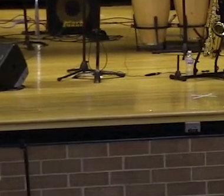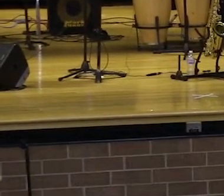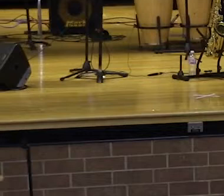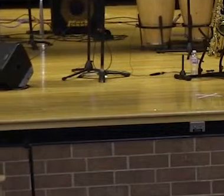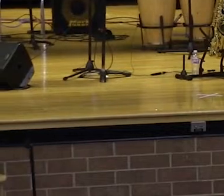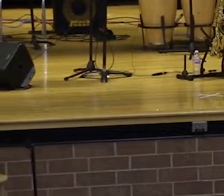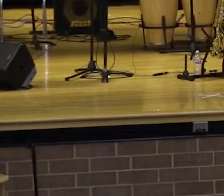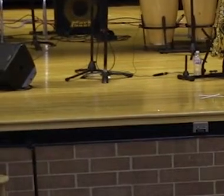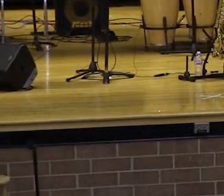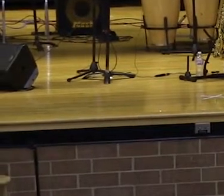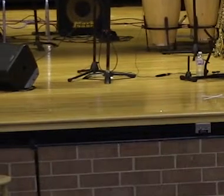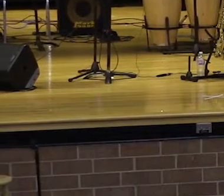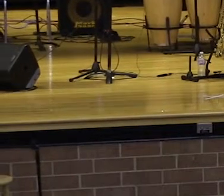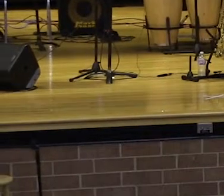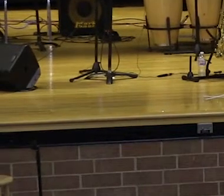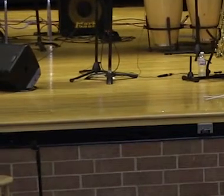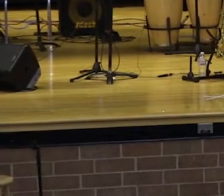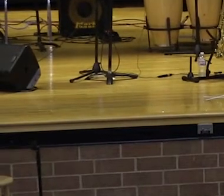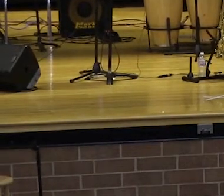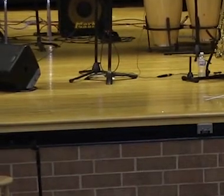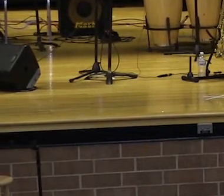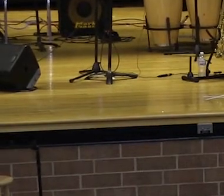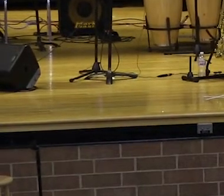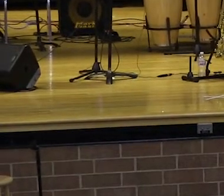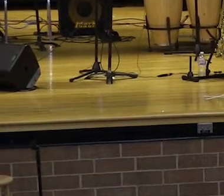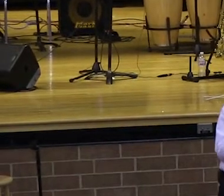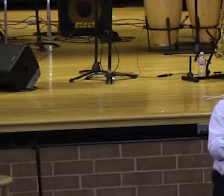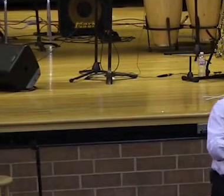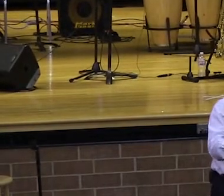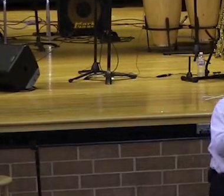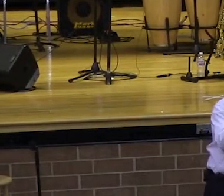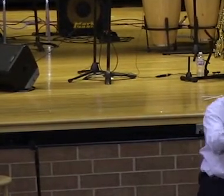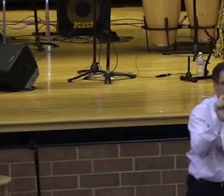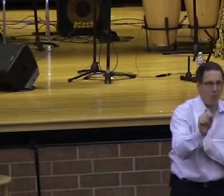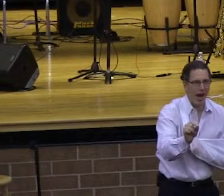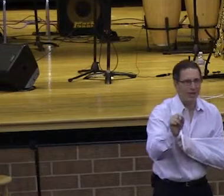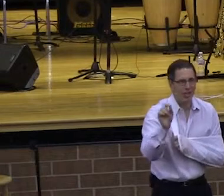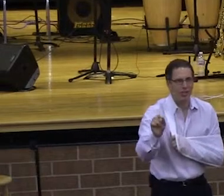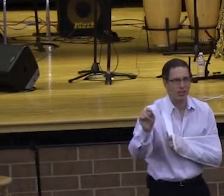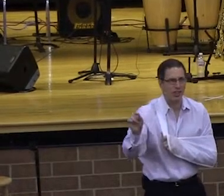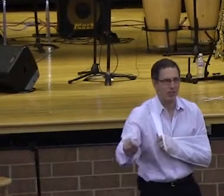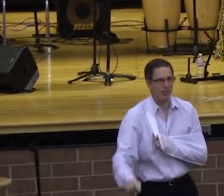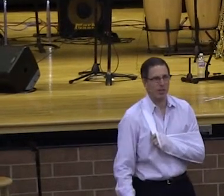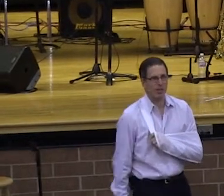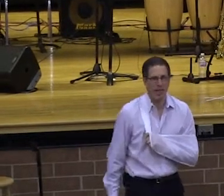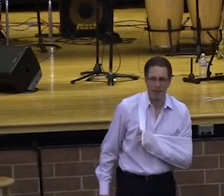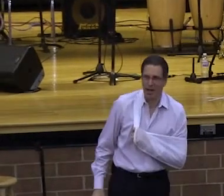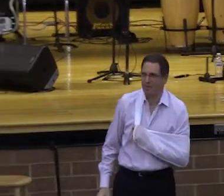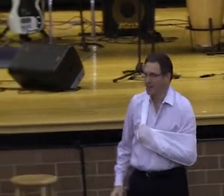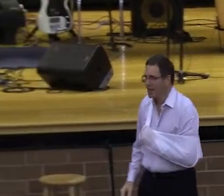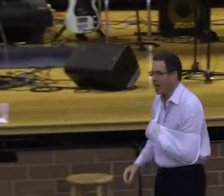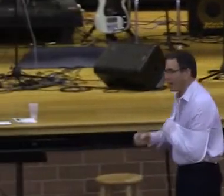you are God's representation wherever you are, and you need to be a God-inspired, generous giver. Somebody